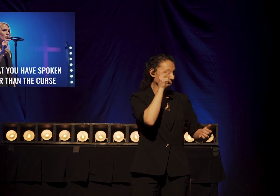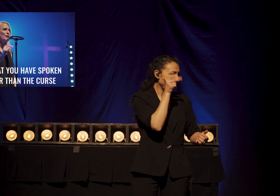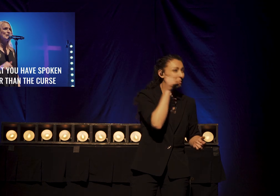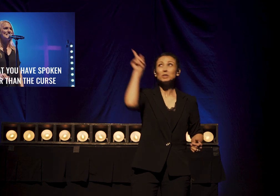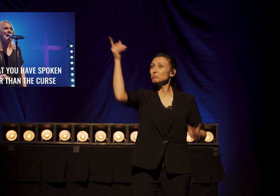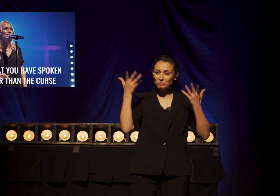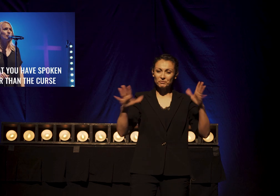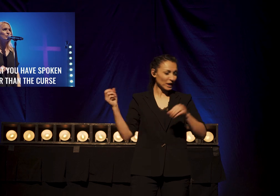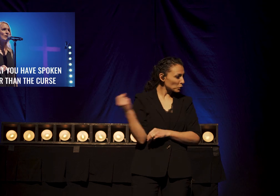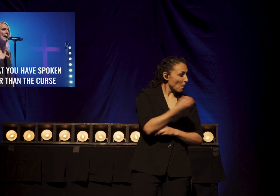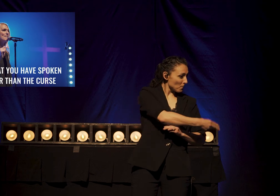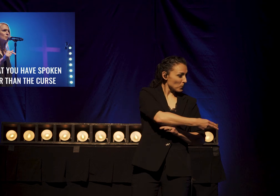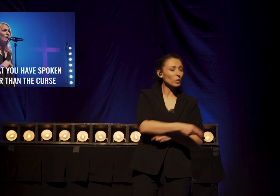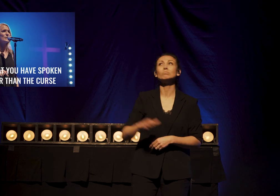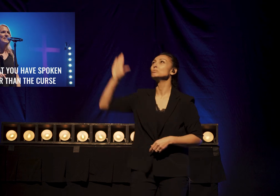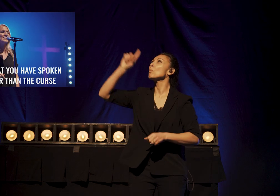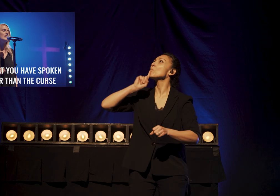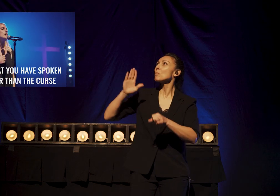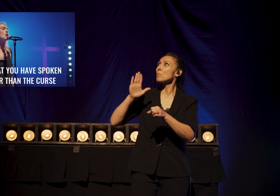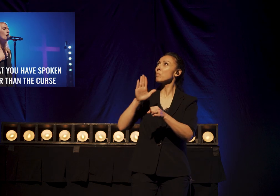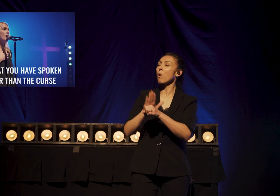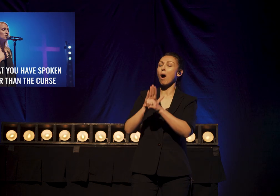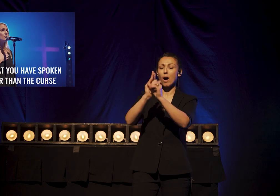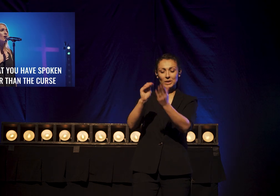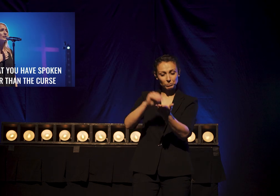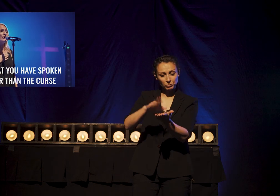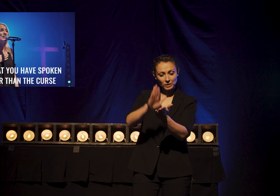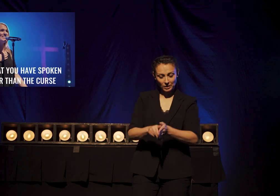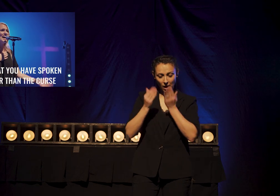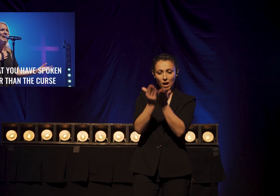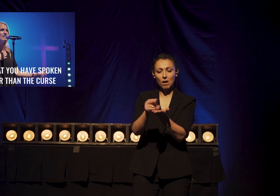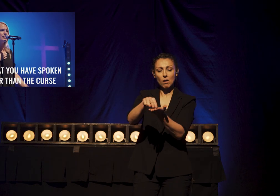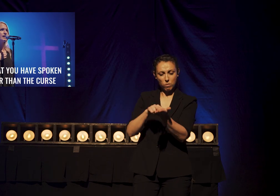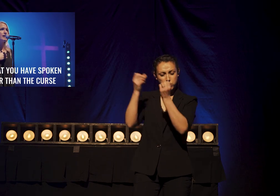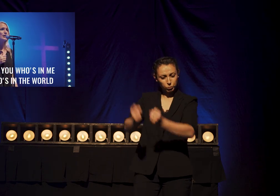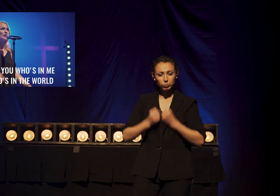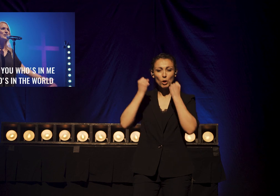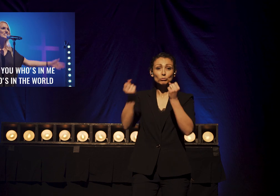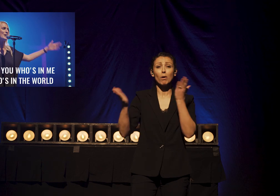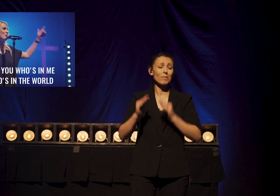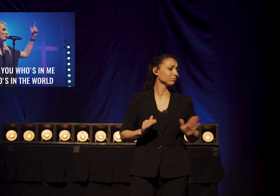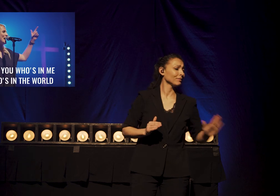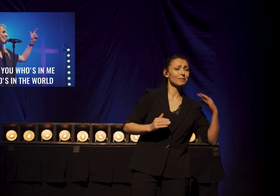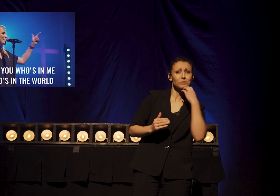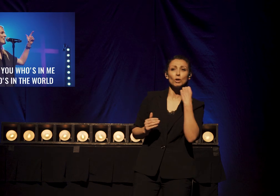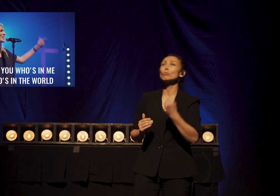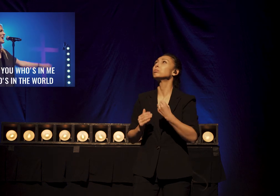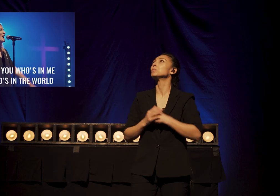words that you have spoken are stronger than the curse. Greater are